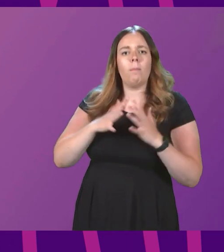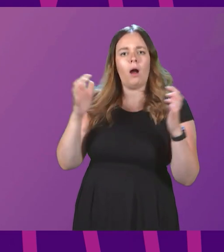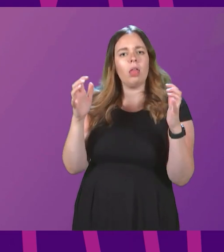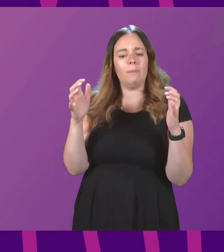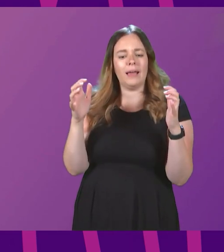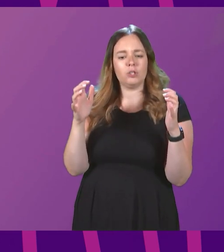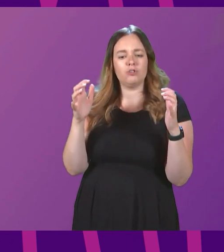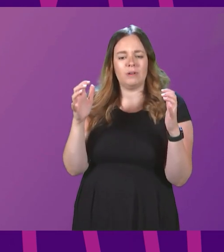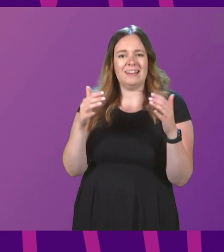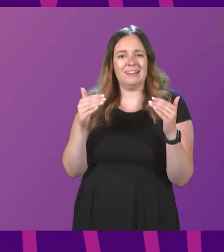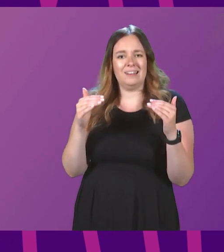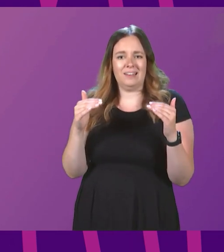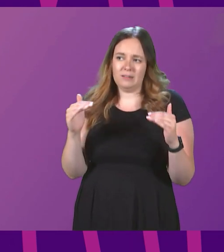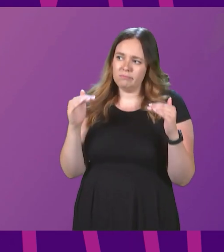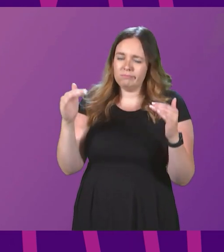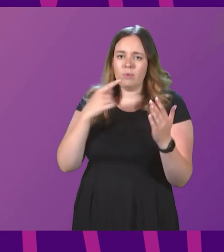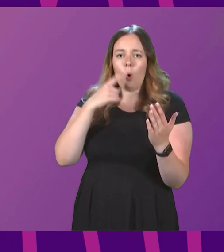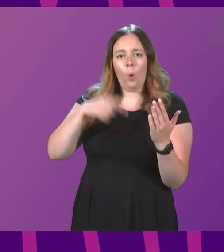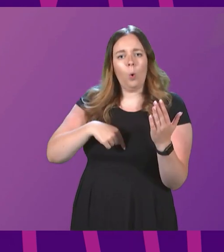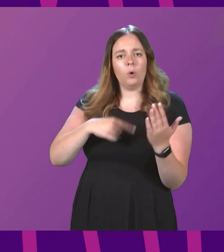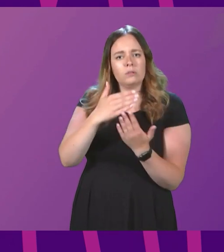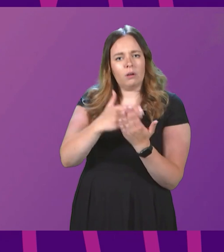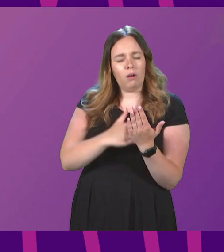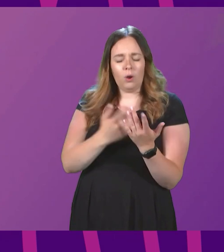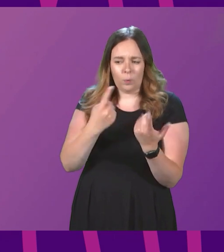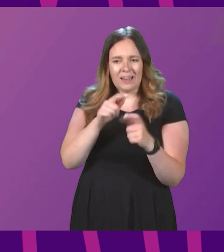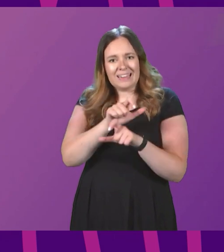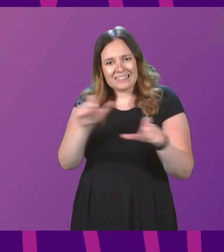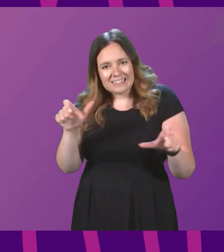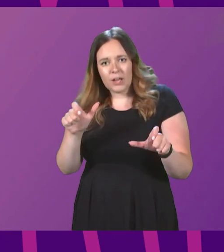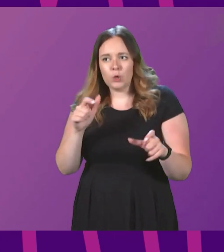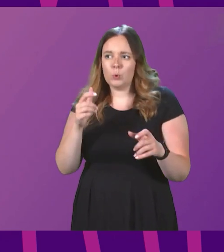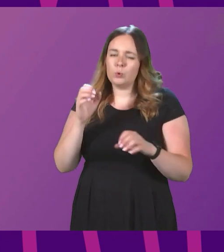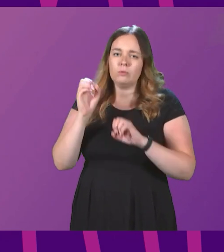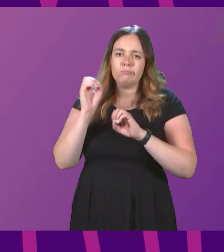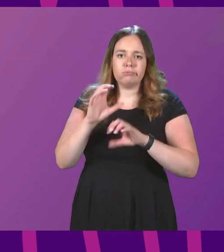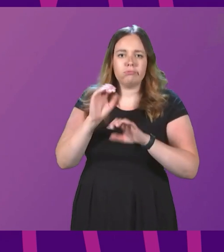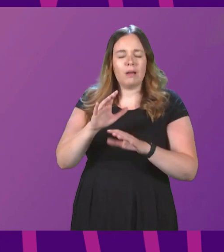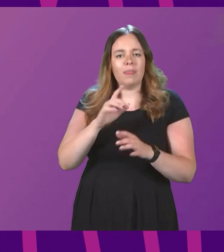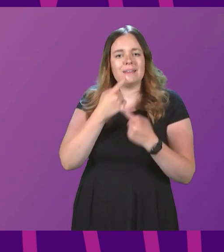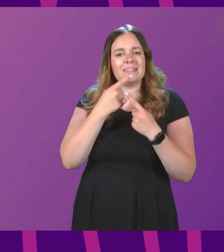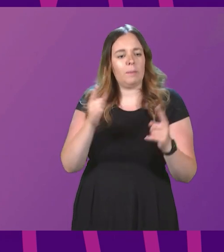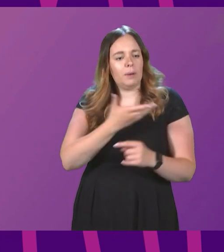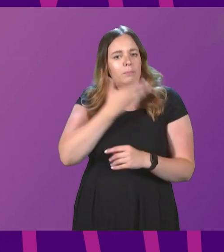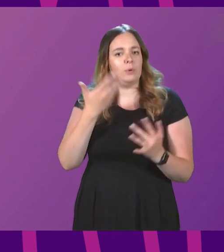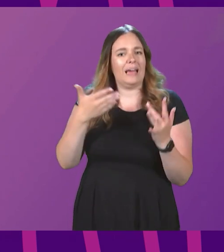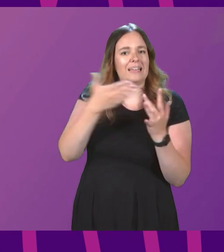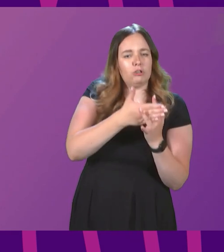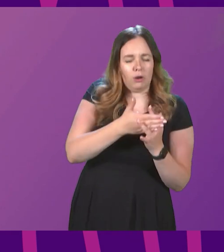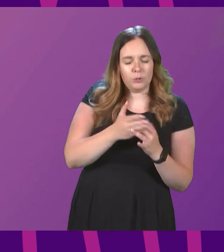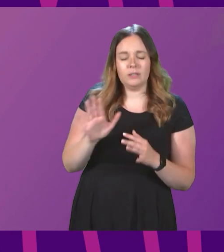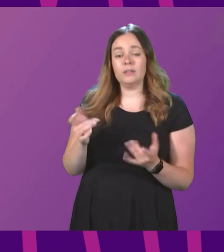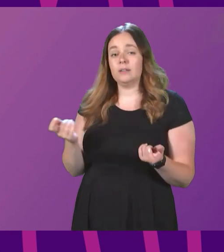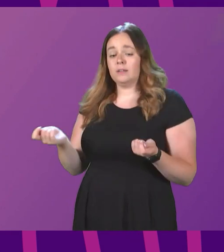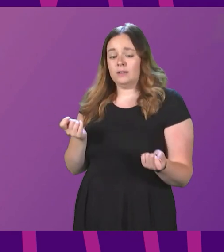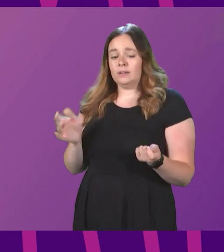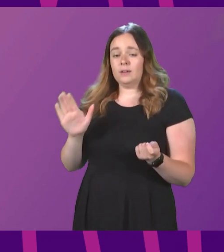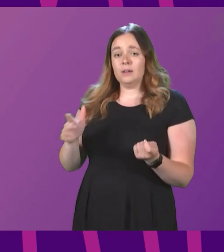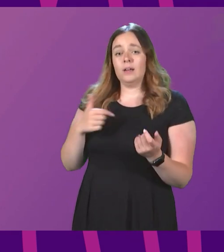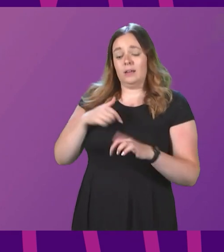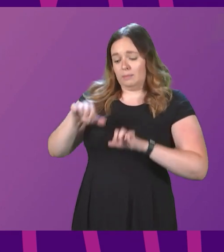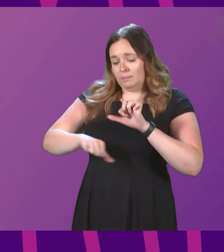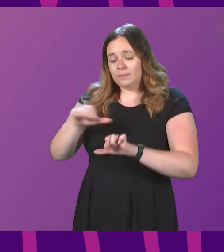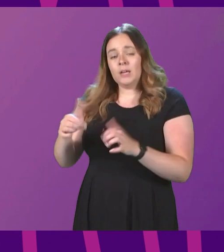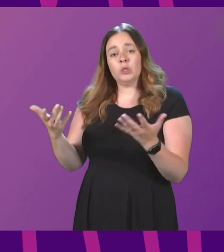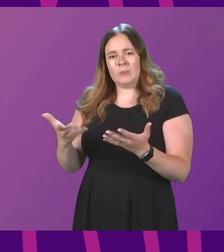standing orders and that we continue to hear the statement without interruptions. Thank you. The path I have laid out today is